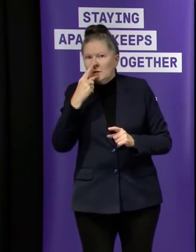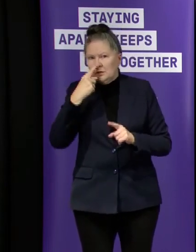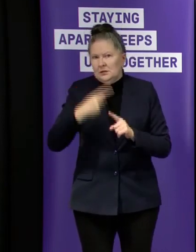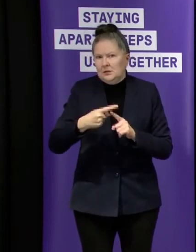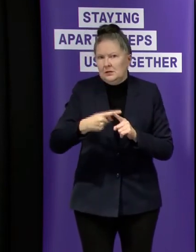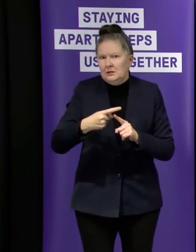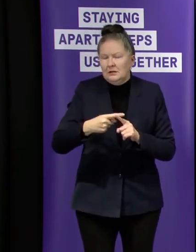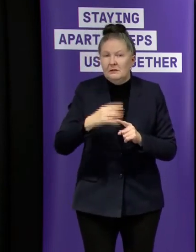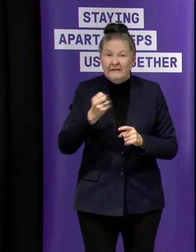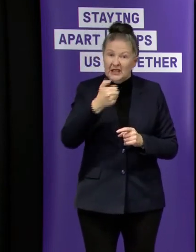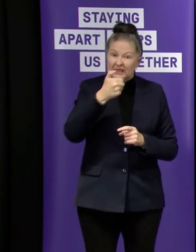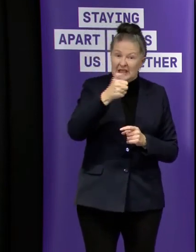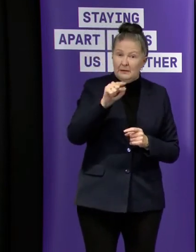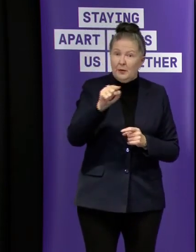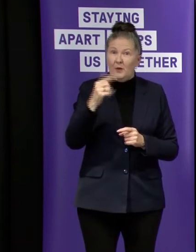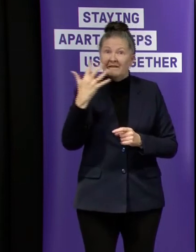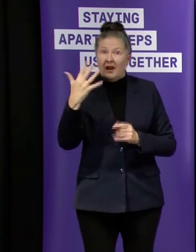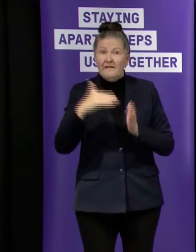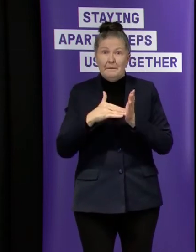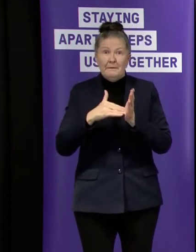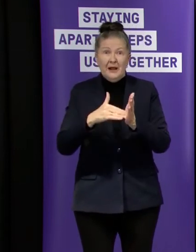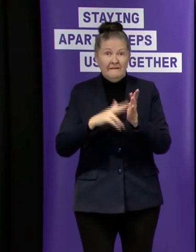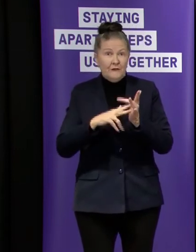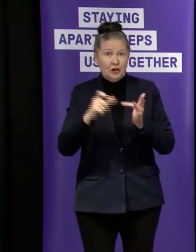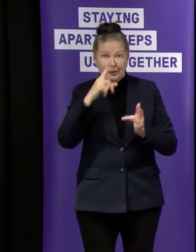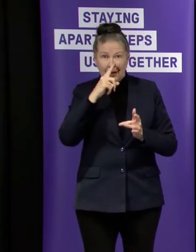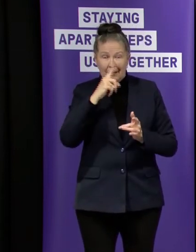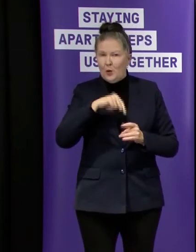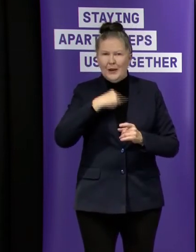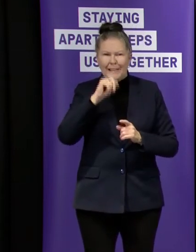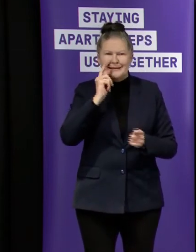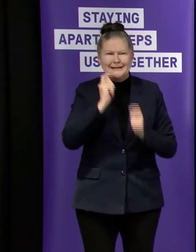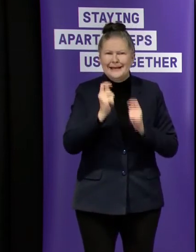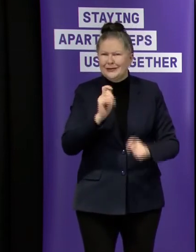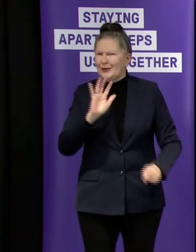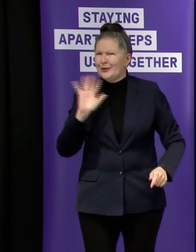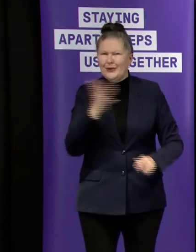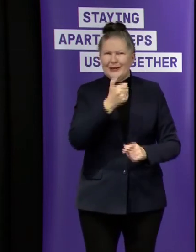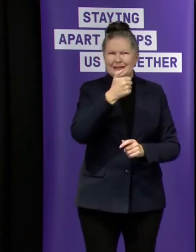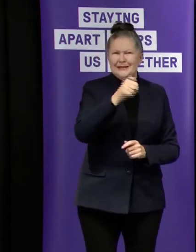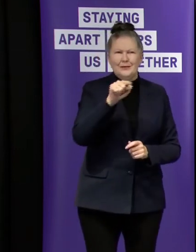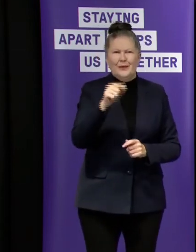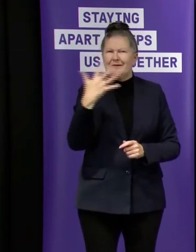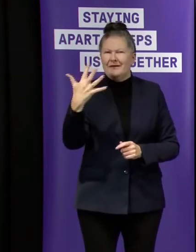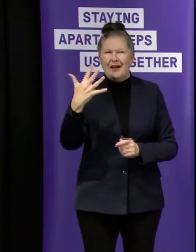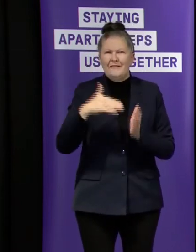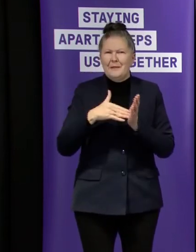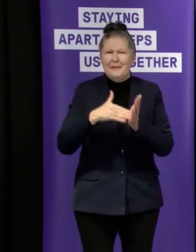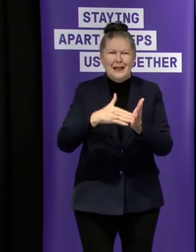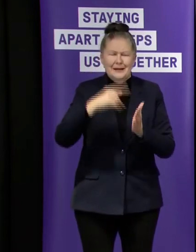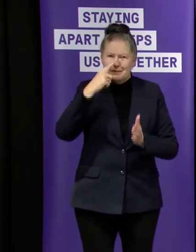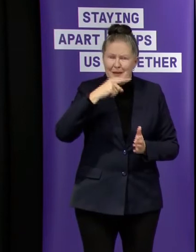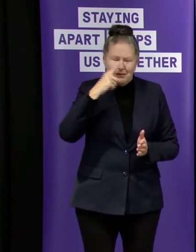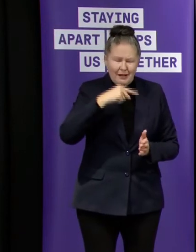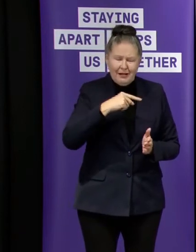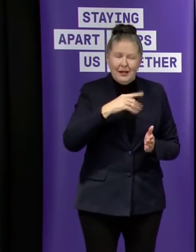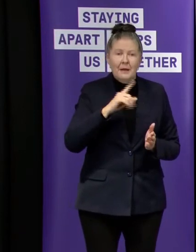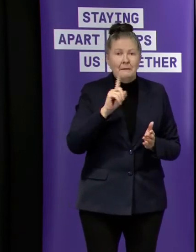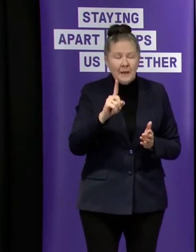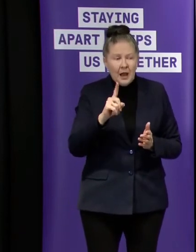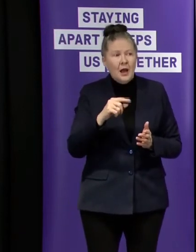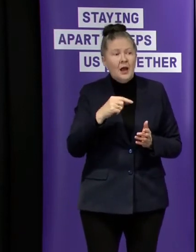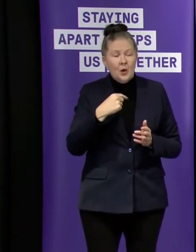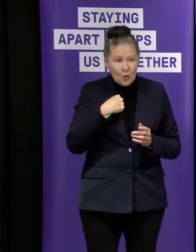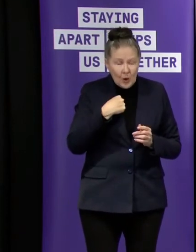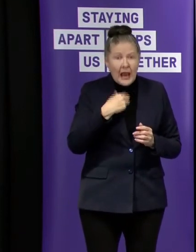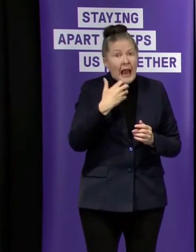and a half million victorians you know we can't test everyone but and there are certainly circumstances where it's testing